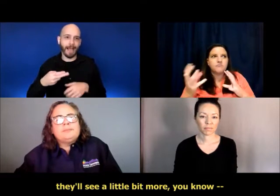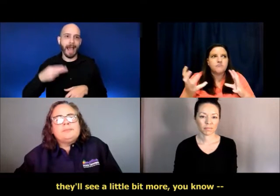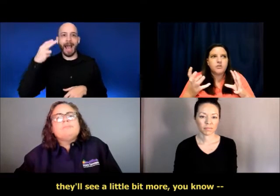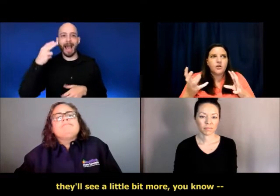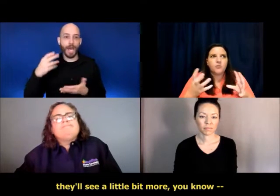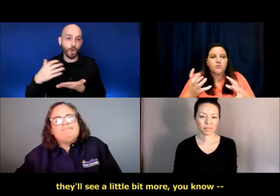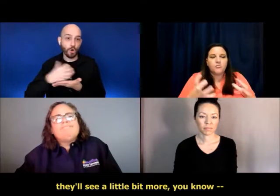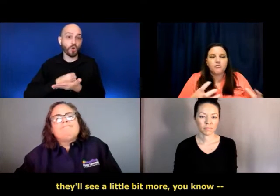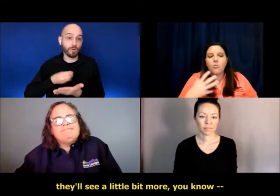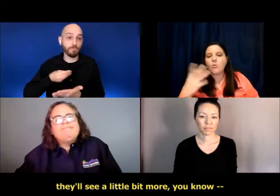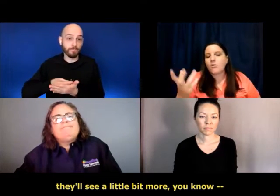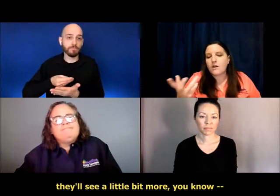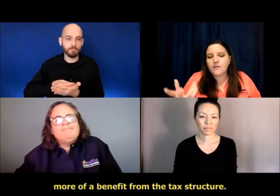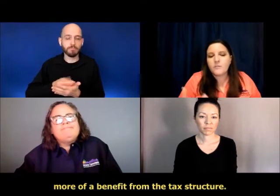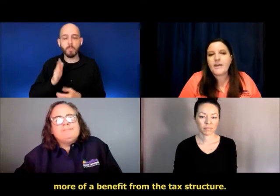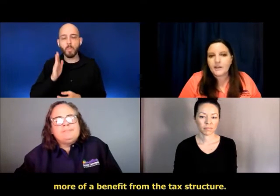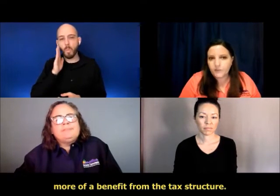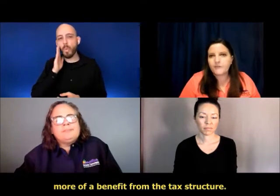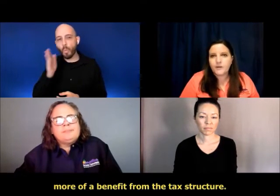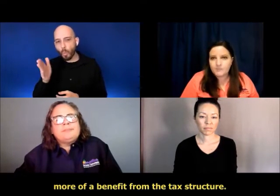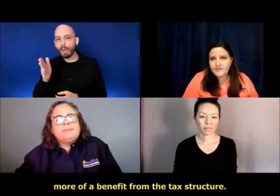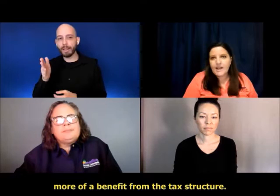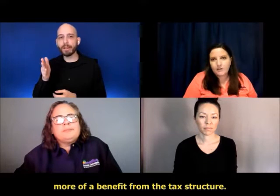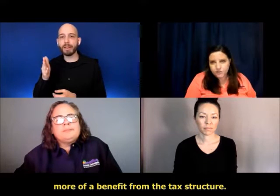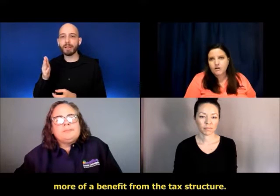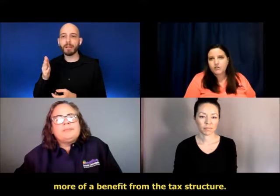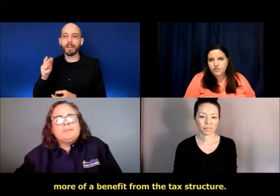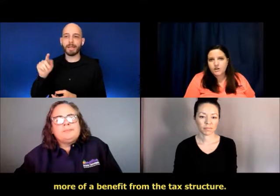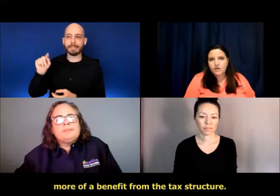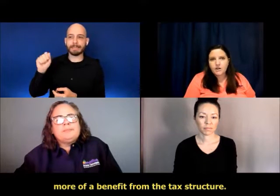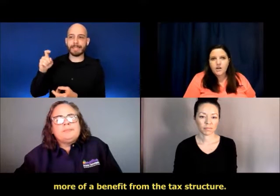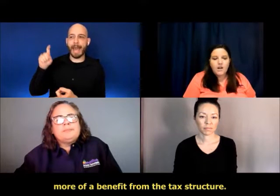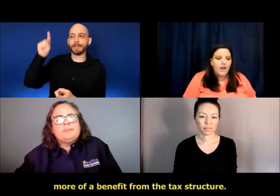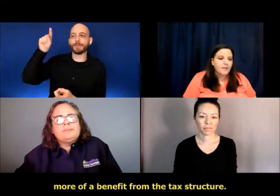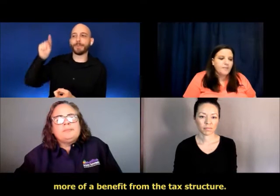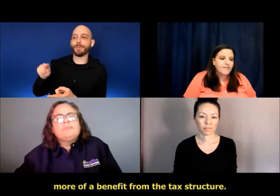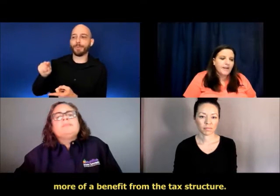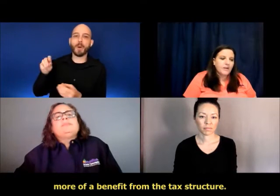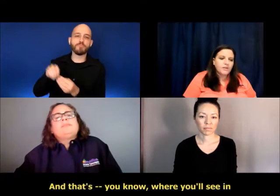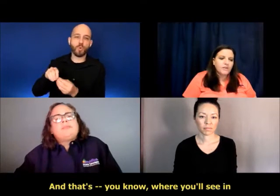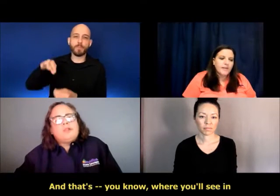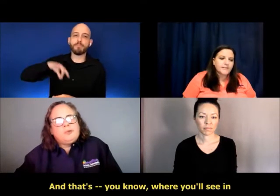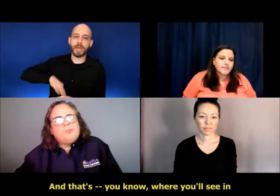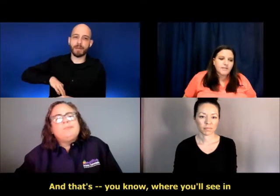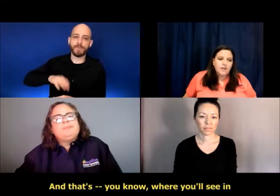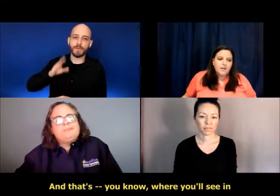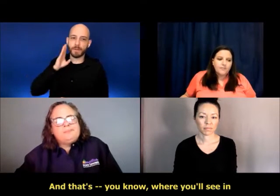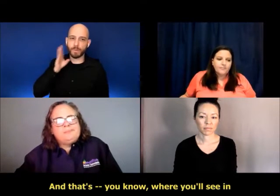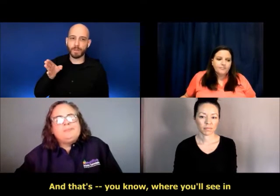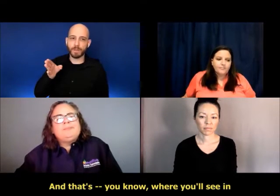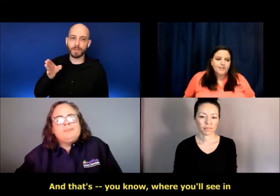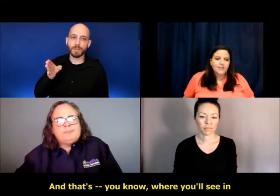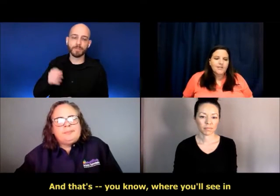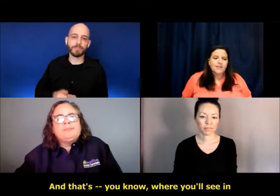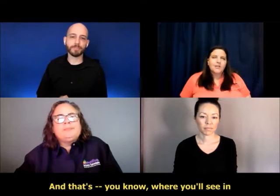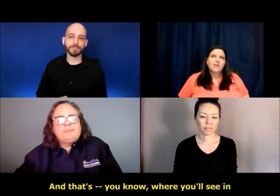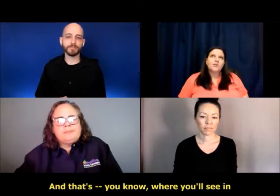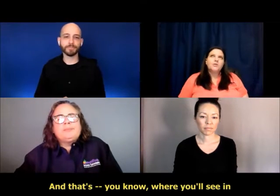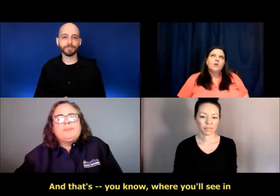you know, more of a benefit from the tax structure. Um, and that, and that's, um,